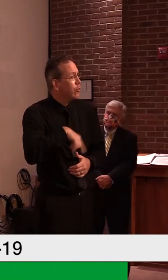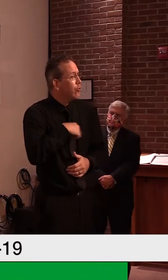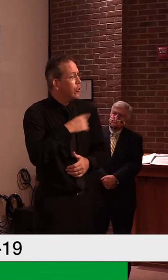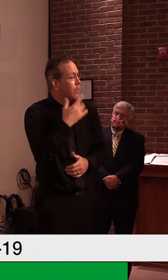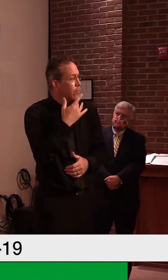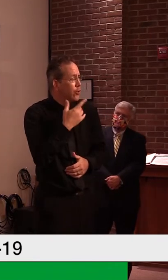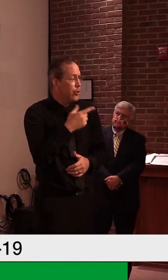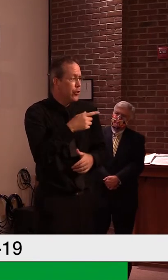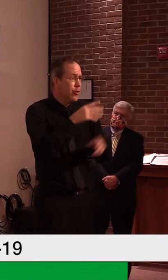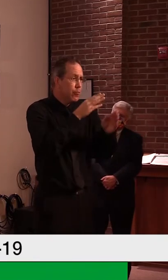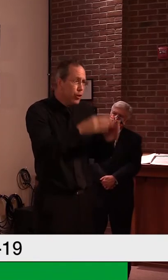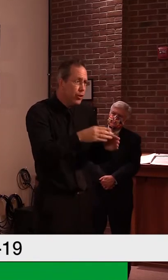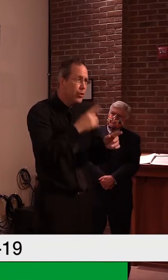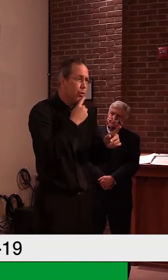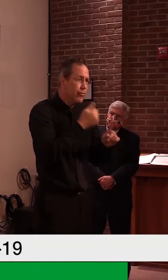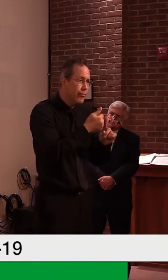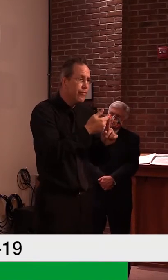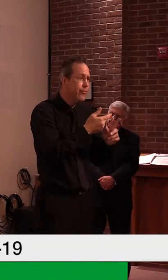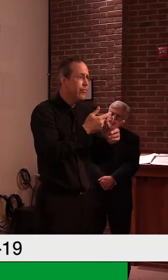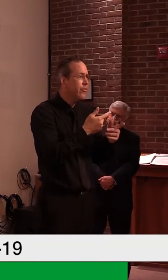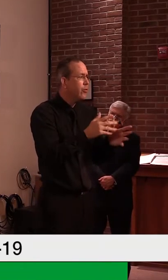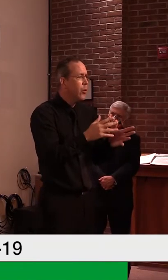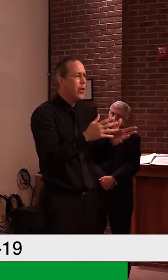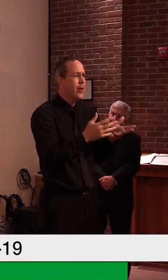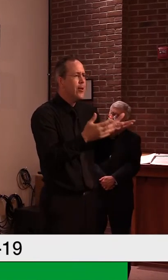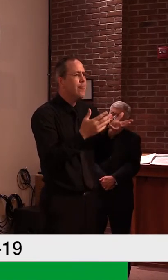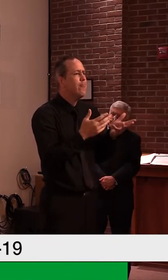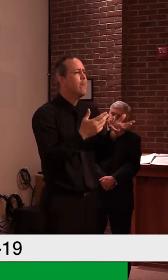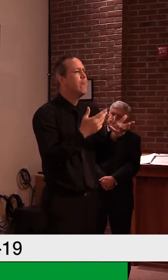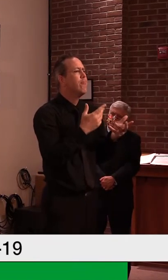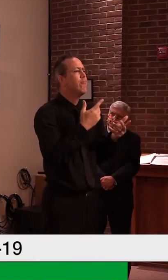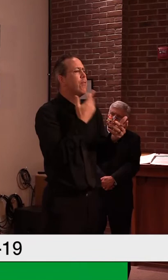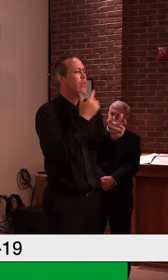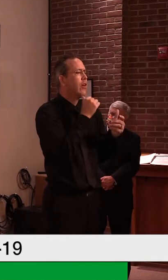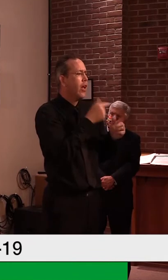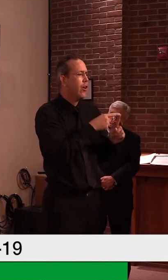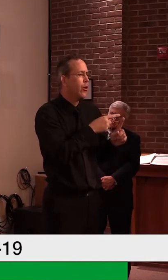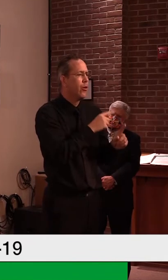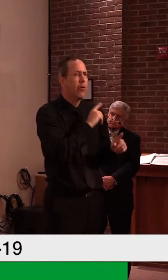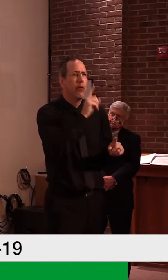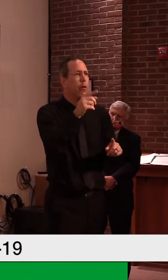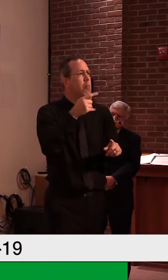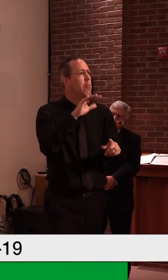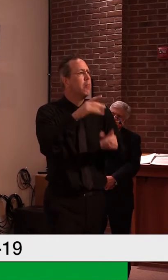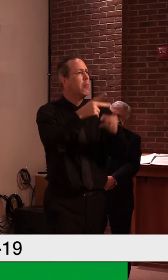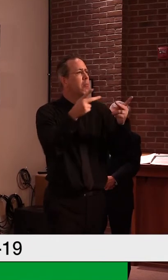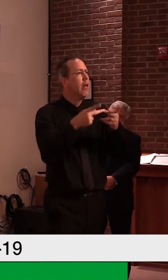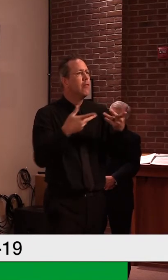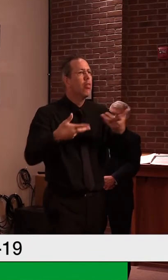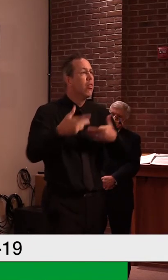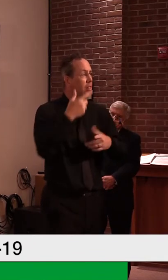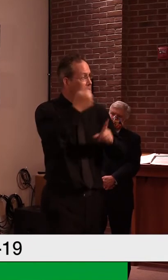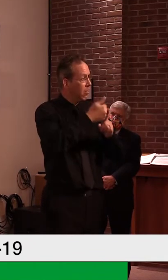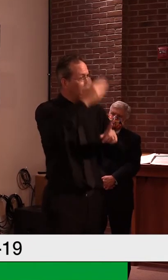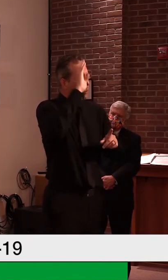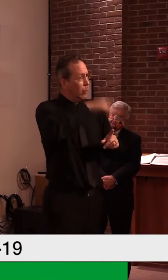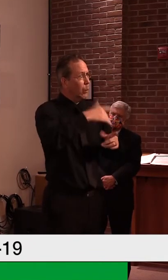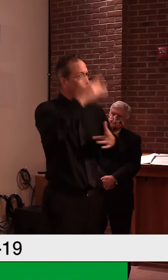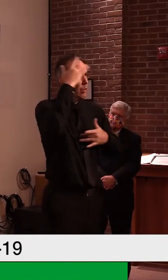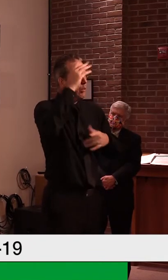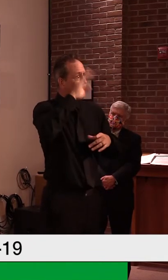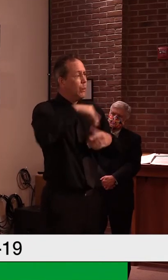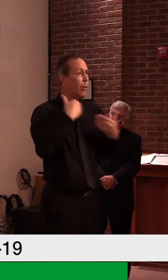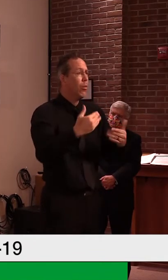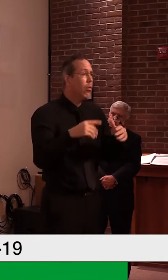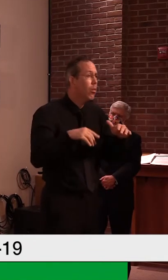one of the, uh, pop-ups, um, because of the fact that they are symptomatic. Um, and we need to know that